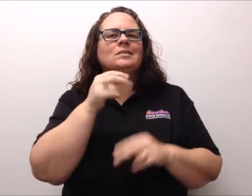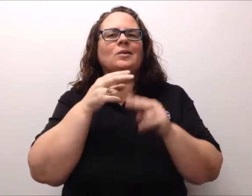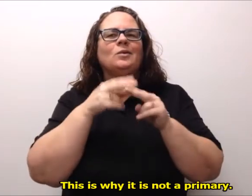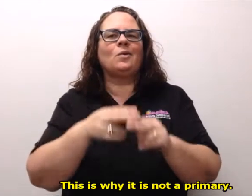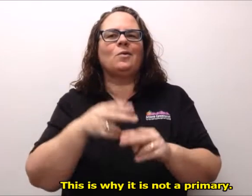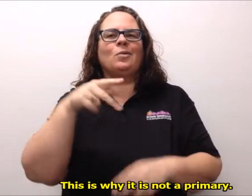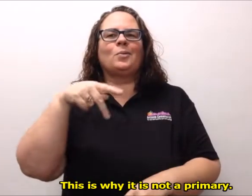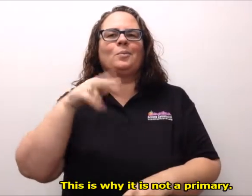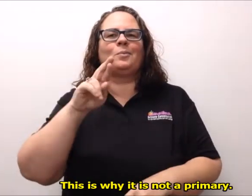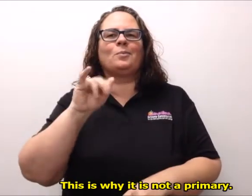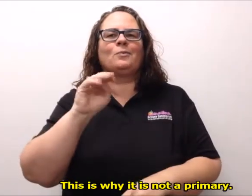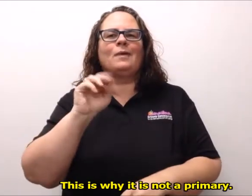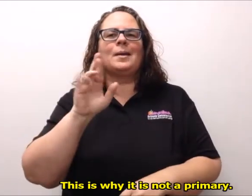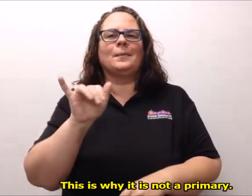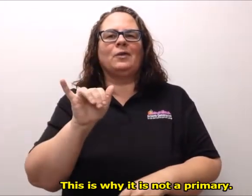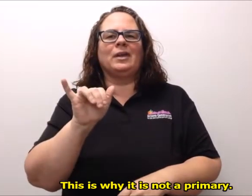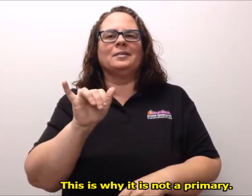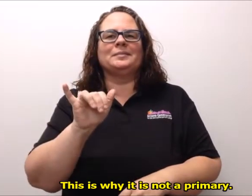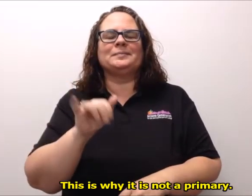This is why it is not a primary.